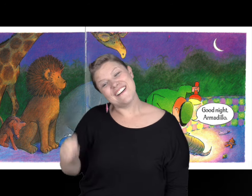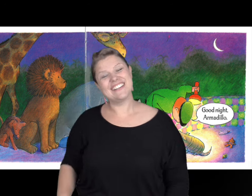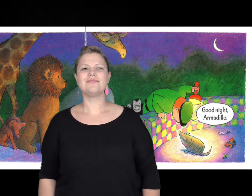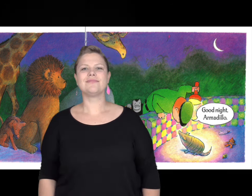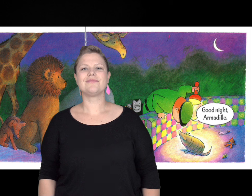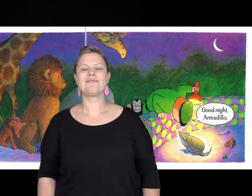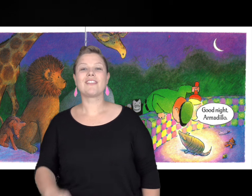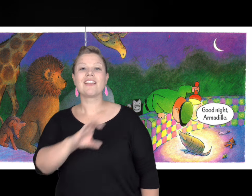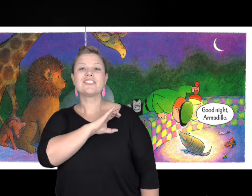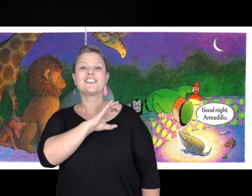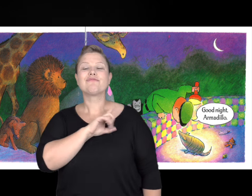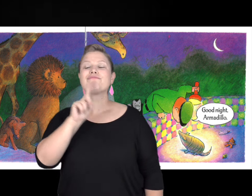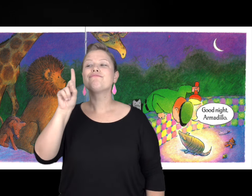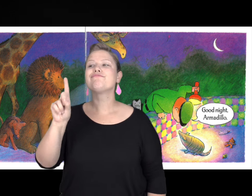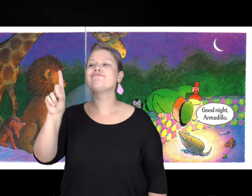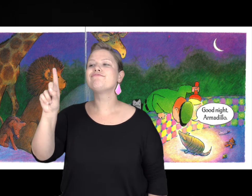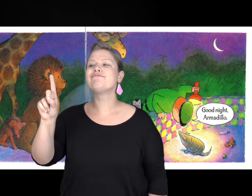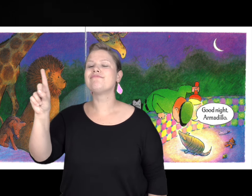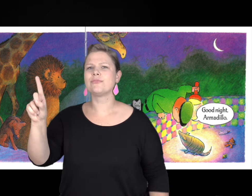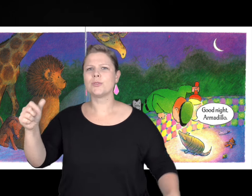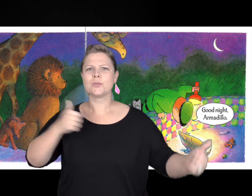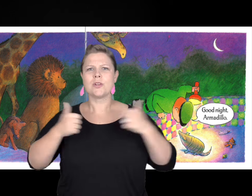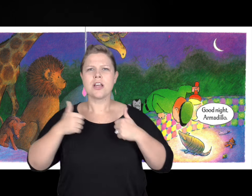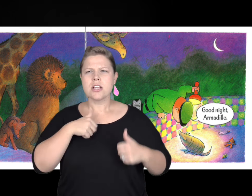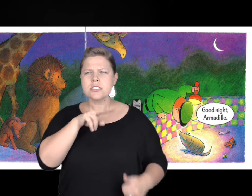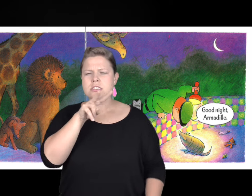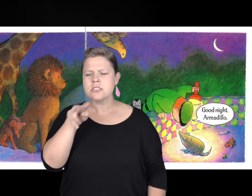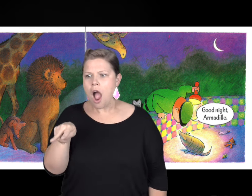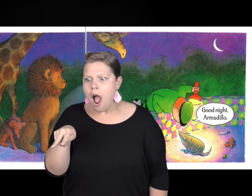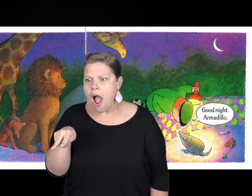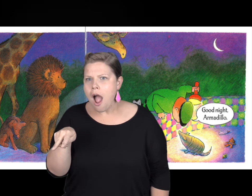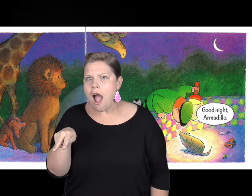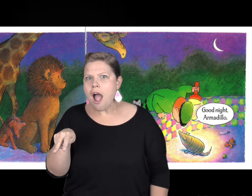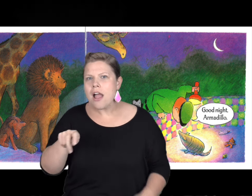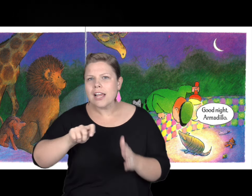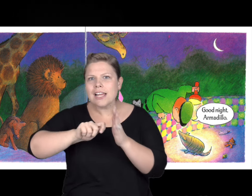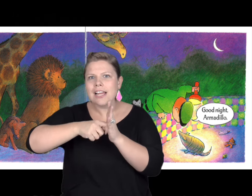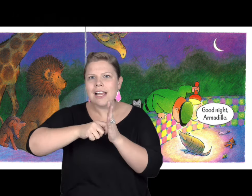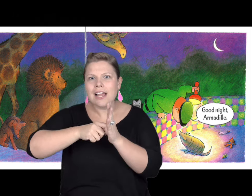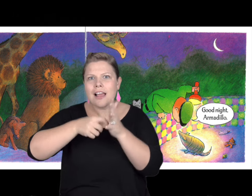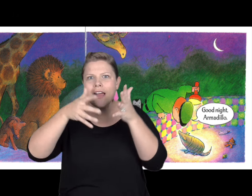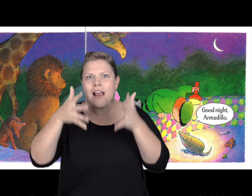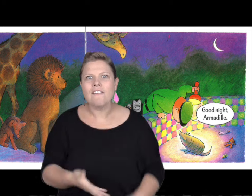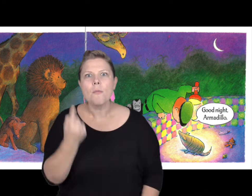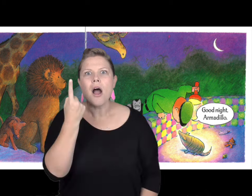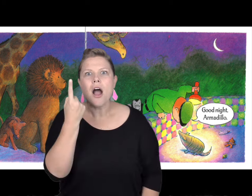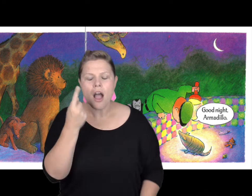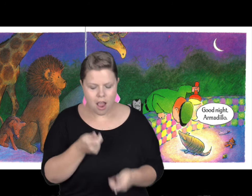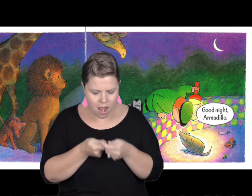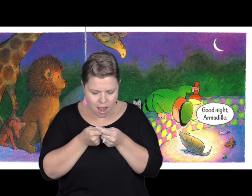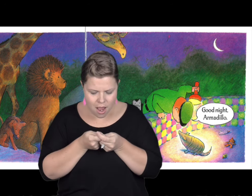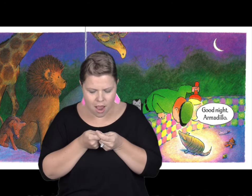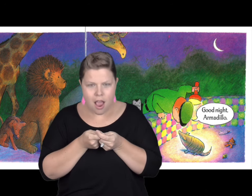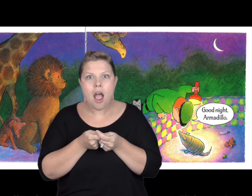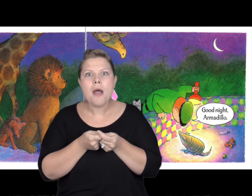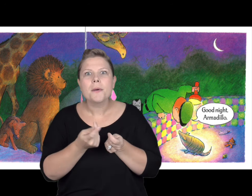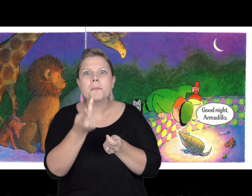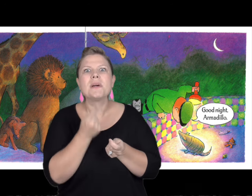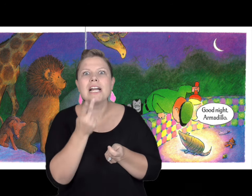Goodnight, armadillo. The zookeeper kept walking along. The gorilla looked down at his